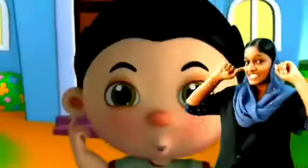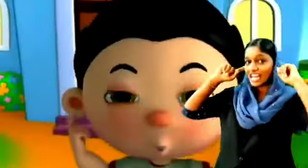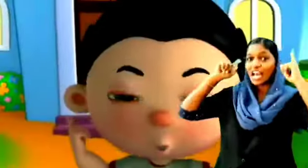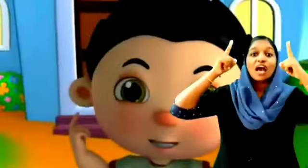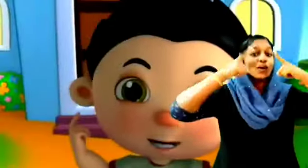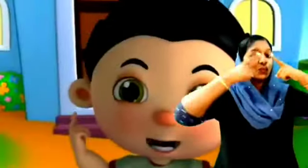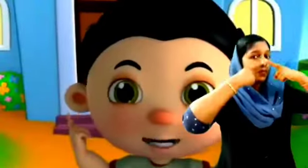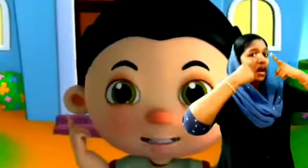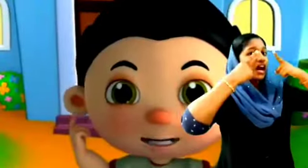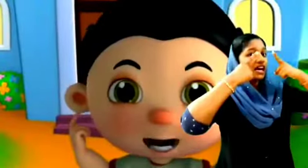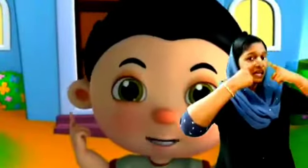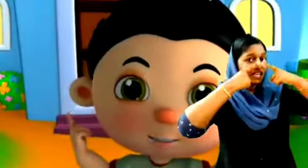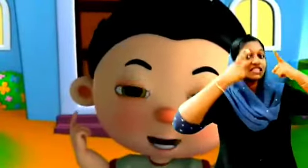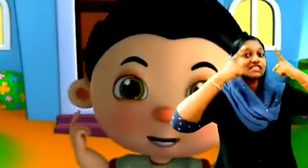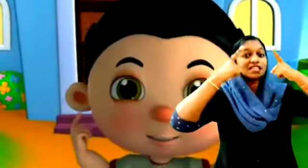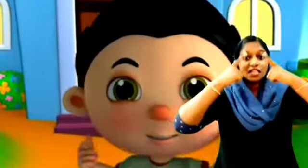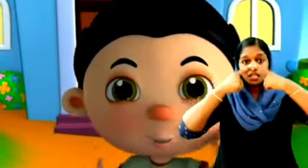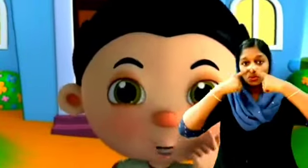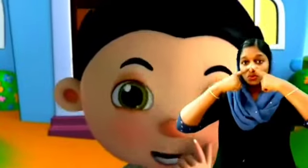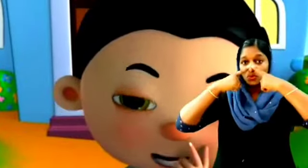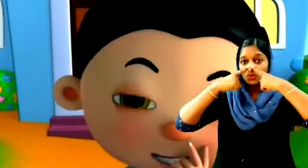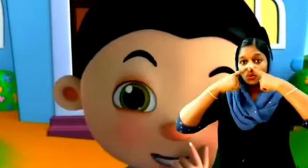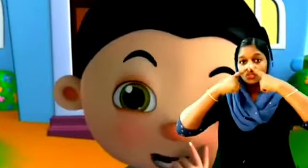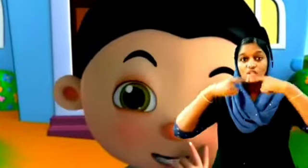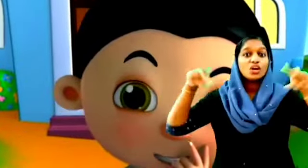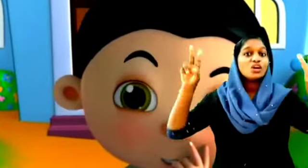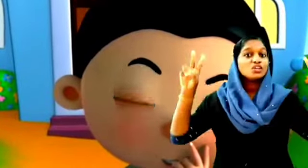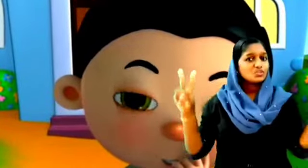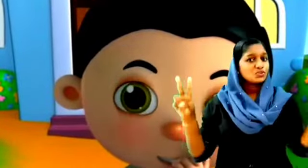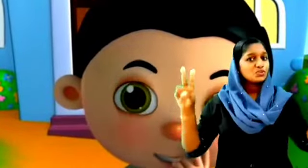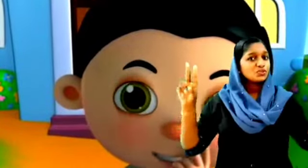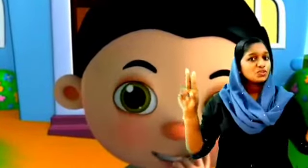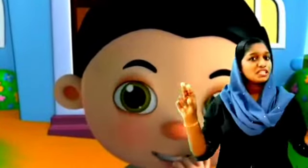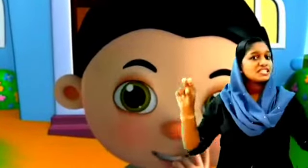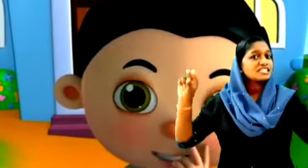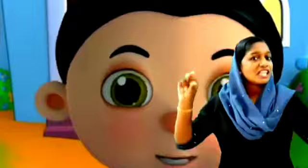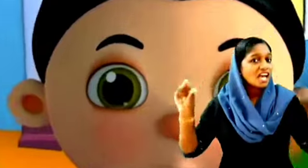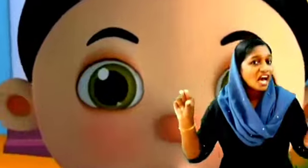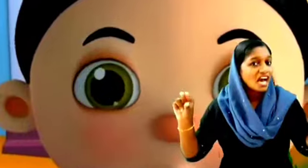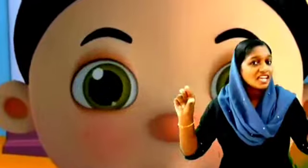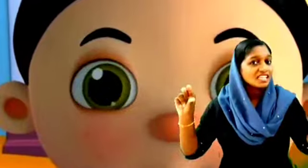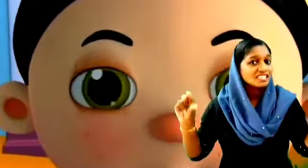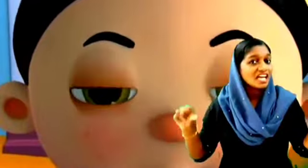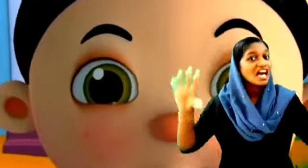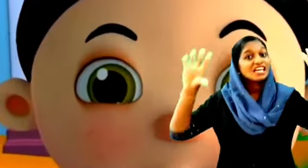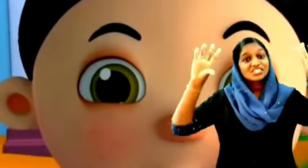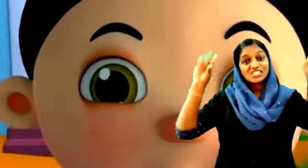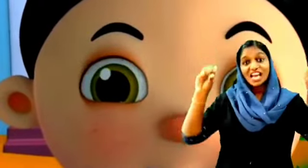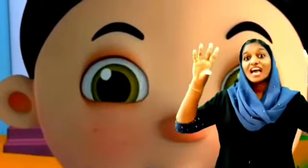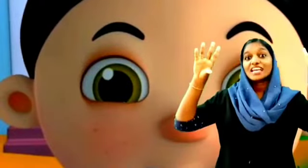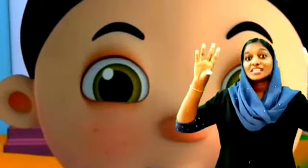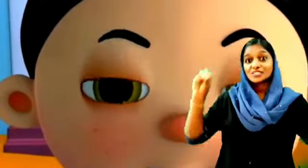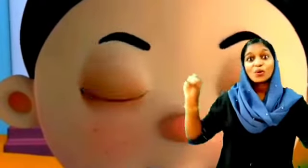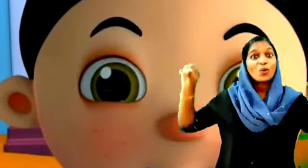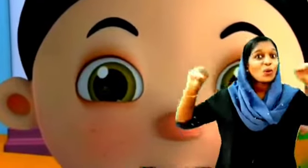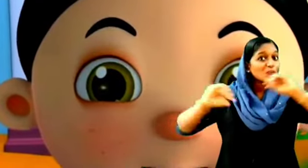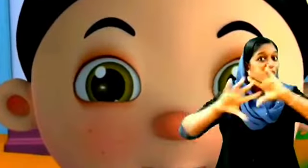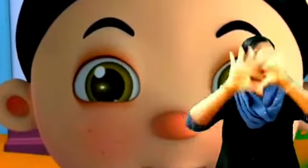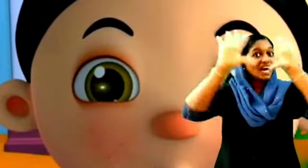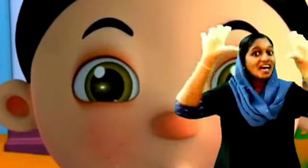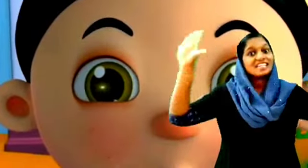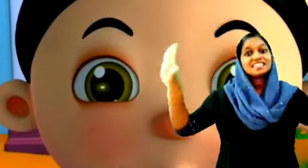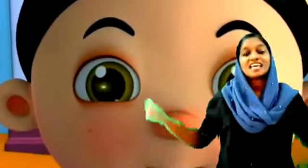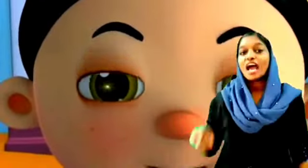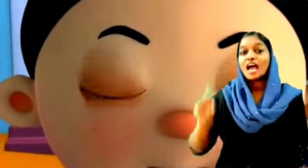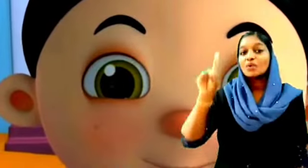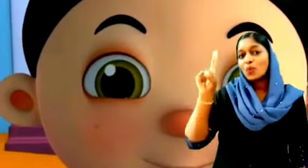ears and one little nose two little eyes that shine so